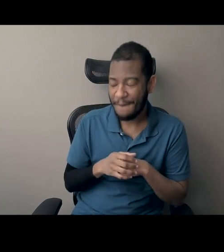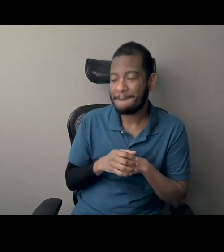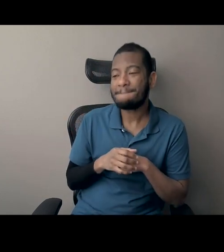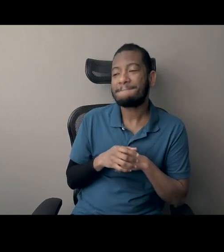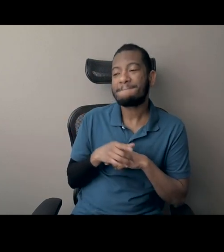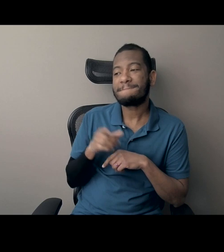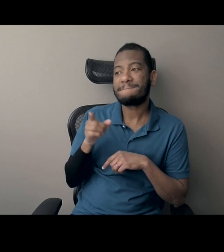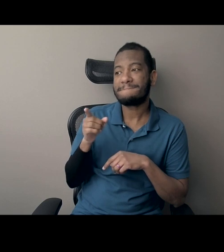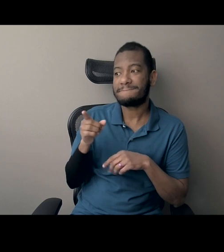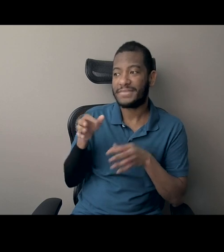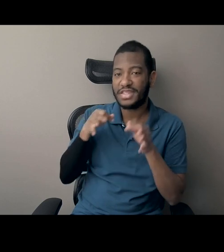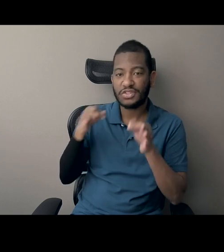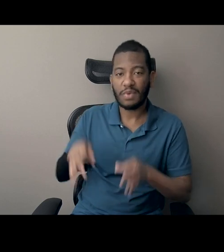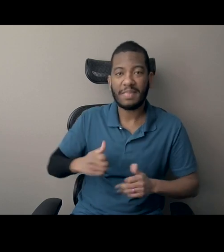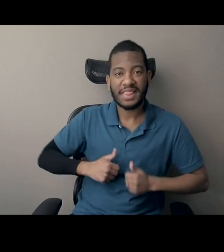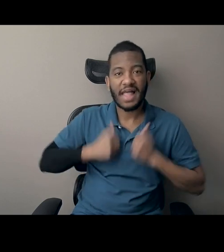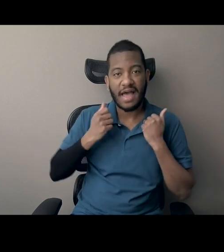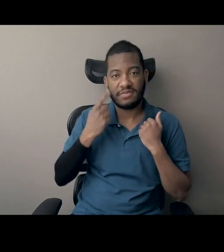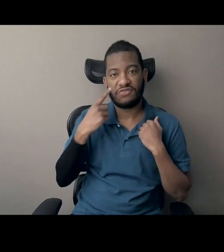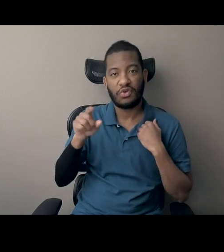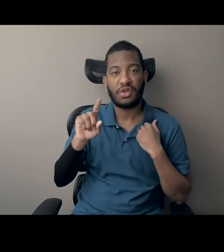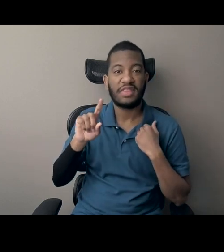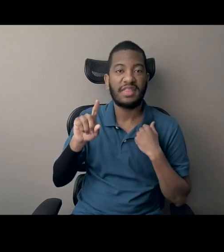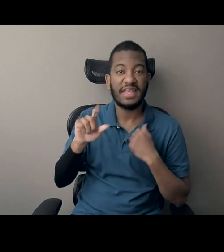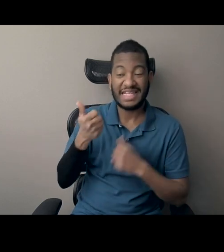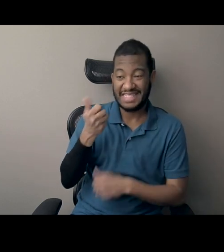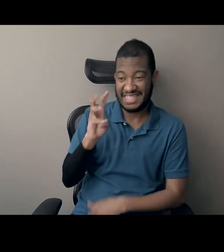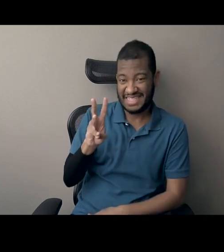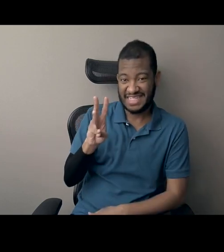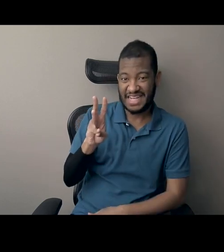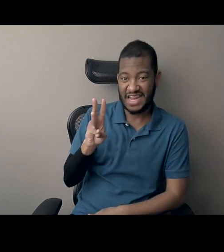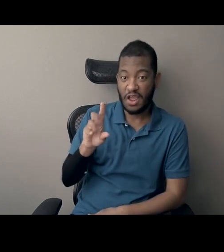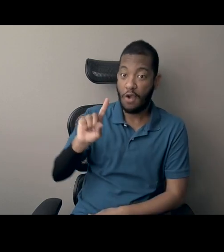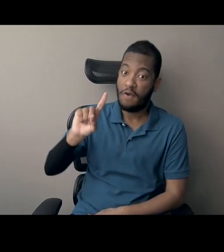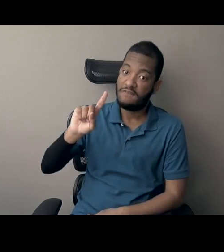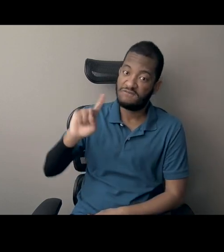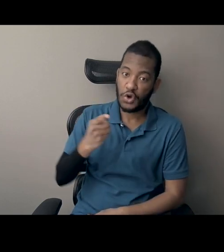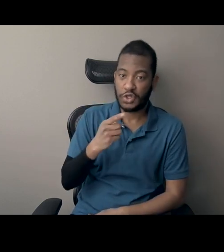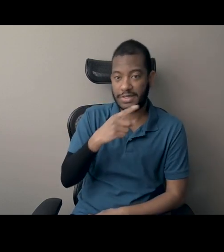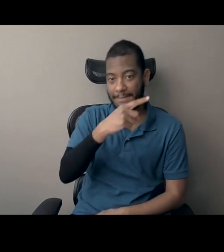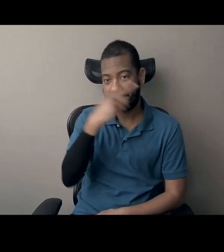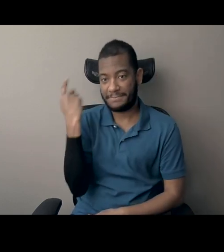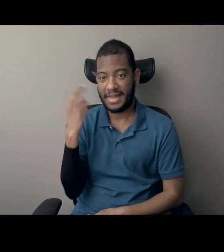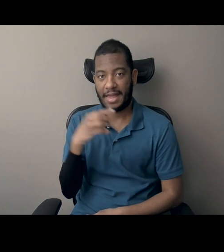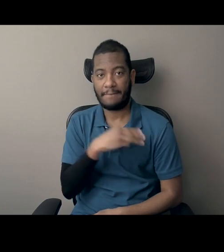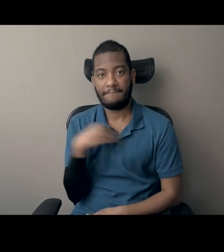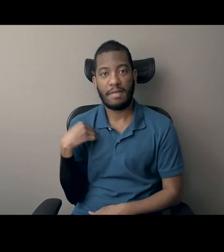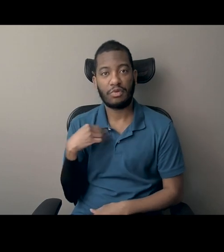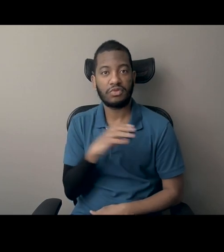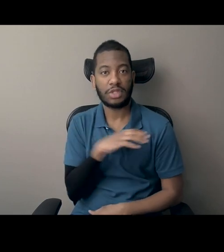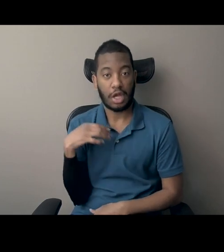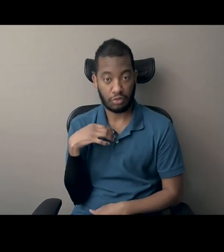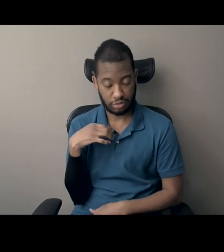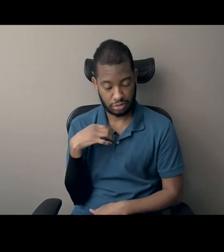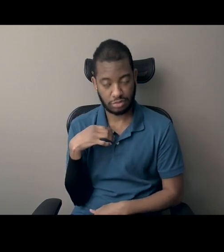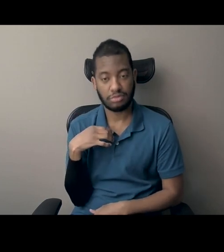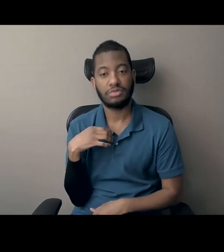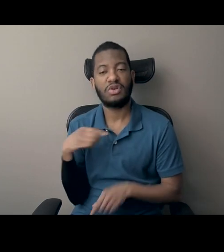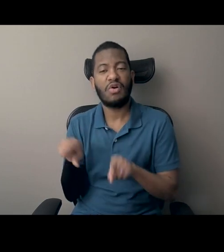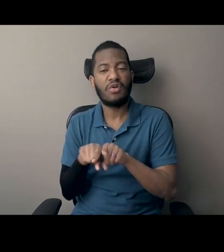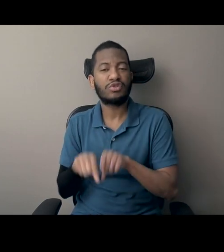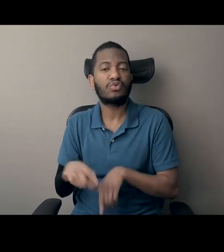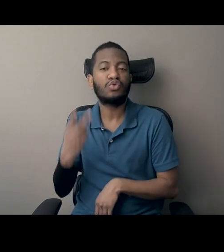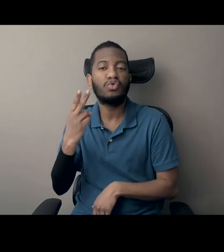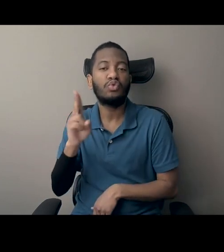of the first black members of Congress. And there were 16 of them, including two United States senators. And so this book pretty much